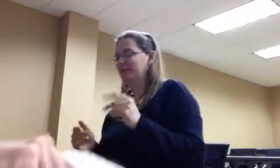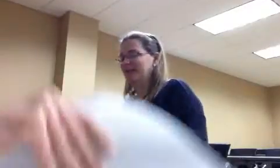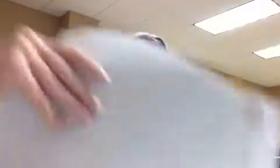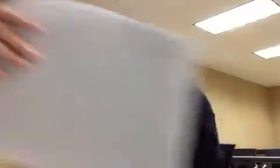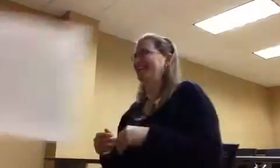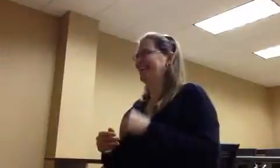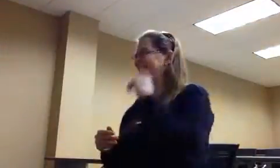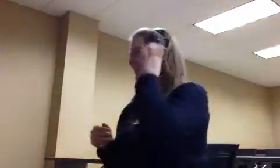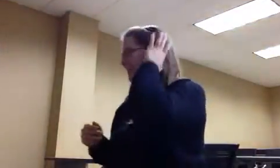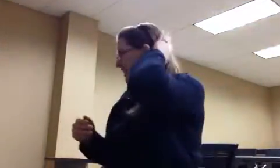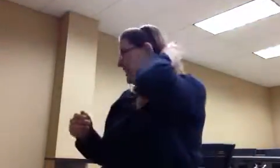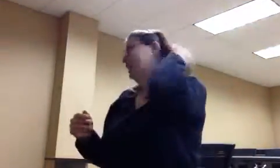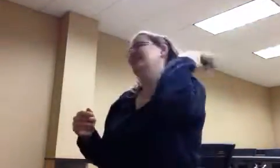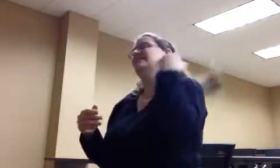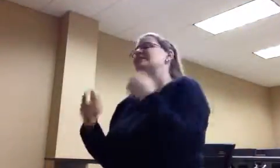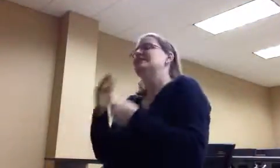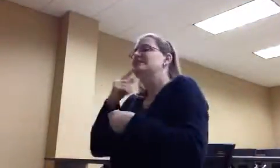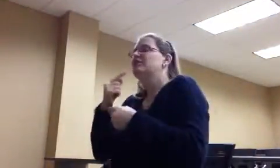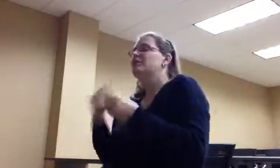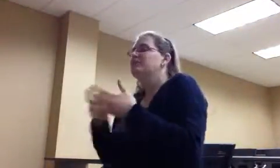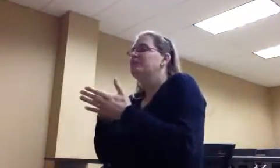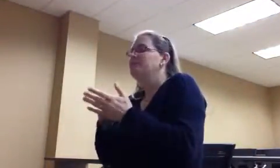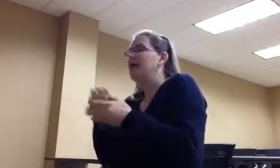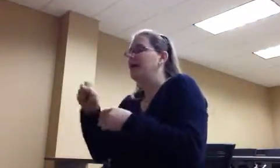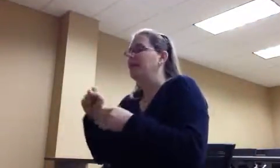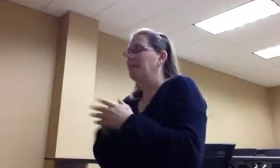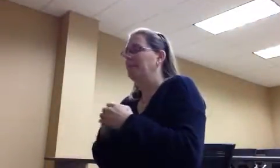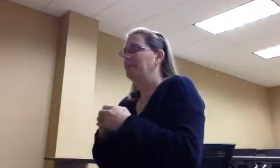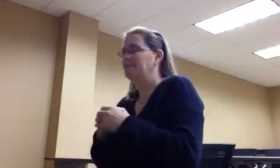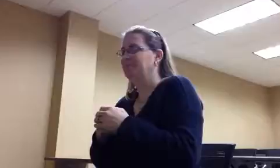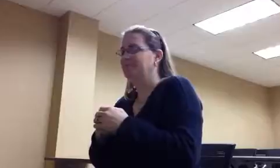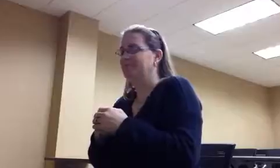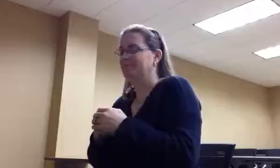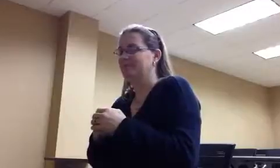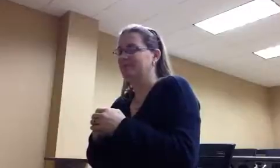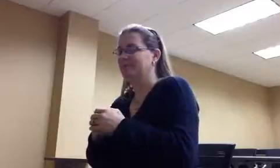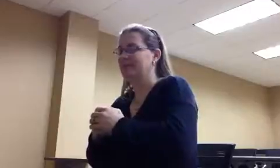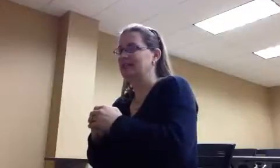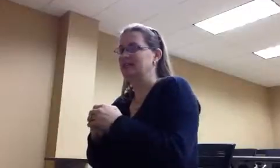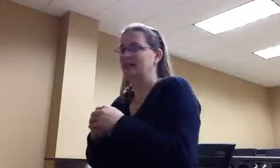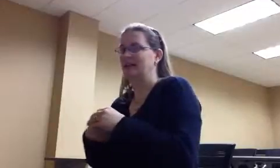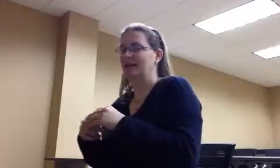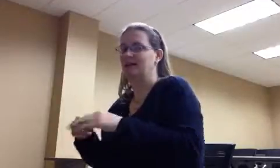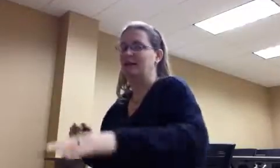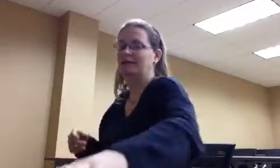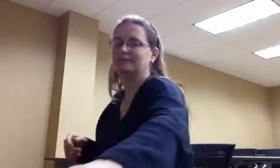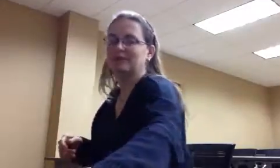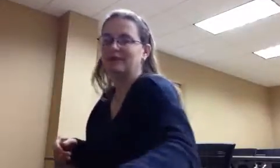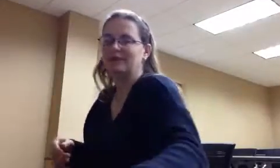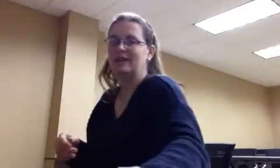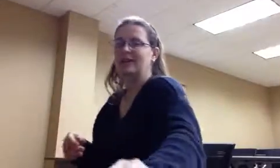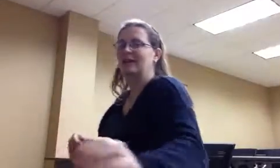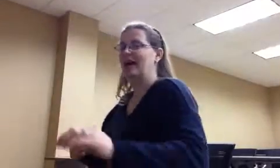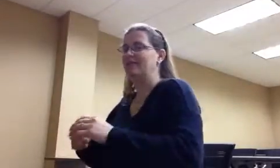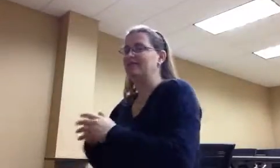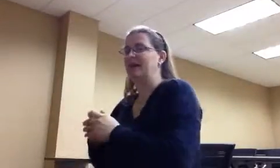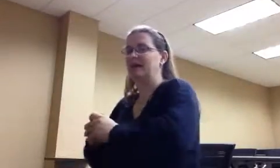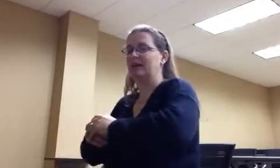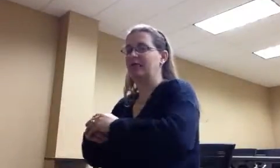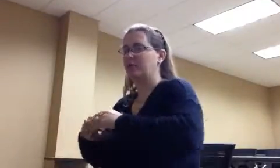who's starting, repeat after me, this summer I... pay back on here? Yeah, yeah. Should we have to do again? This summer I... I haven't signed in like three